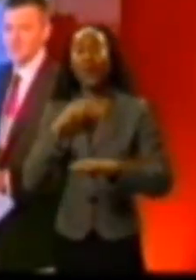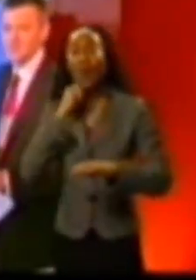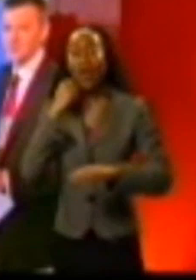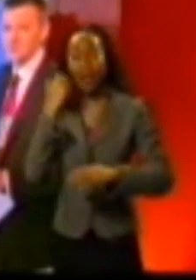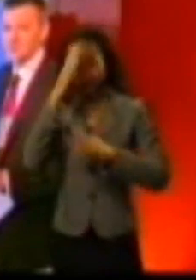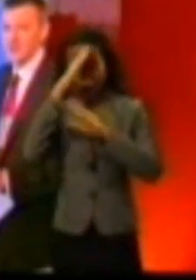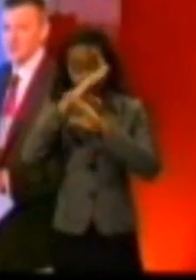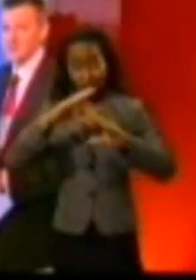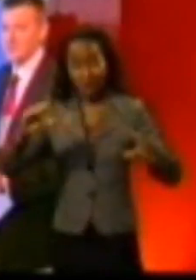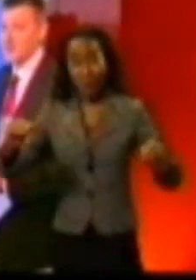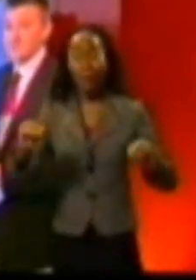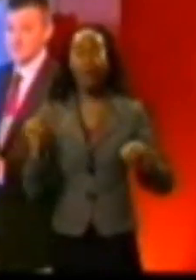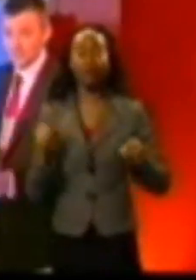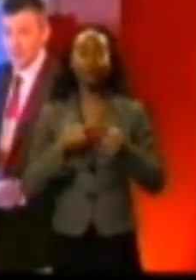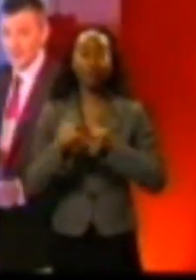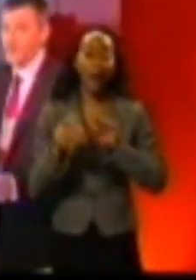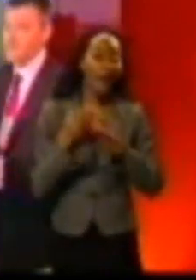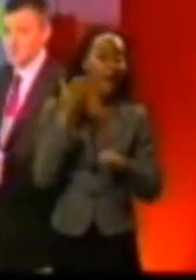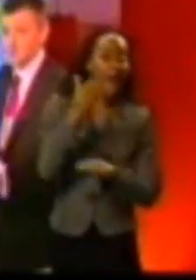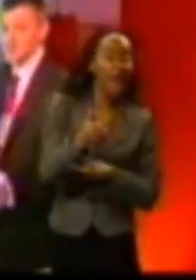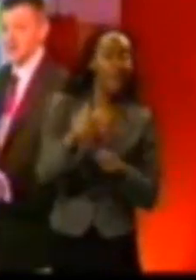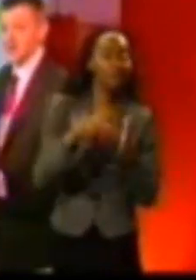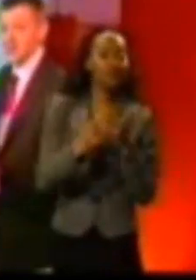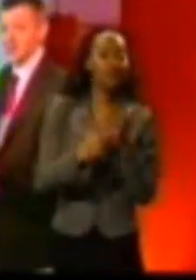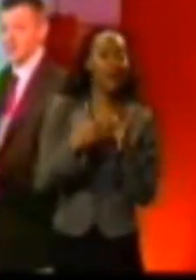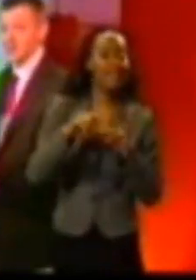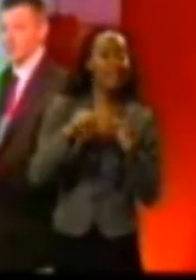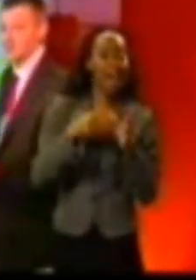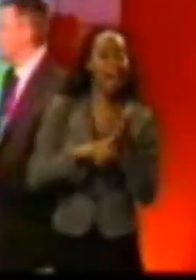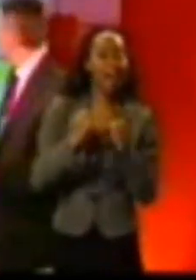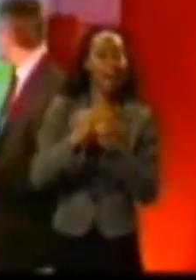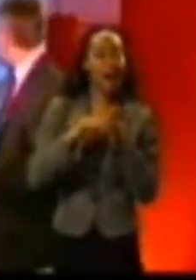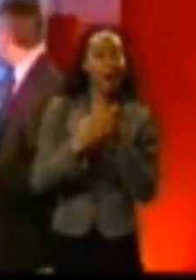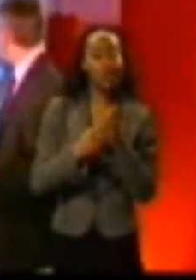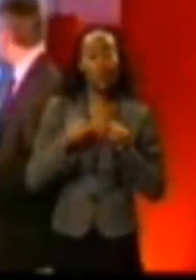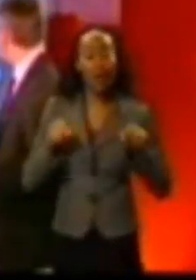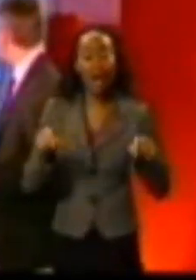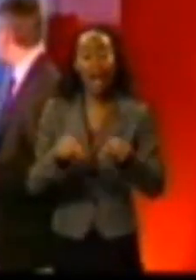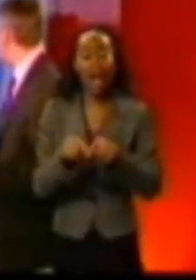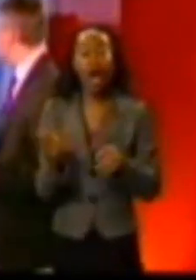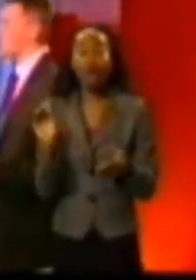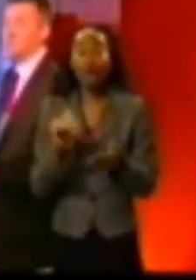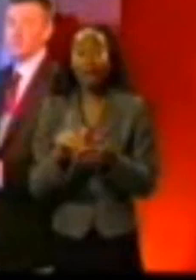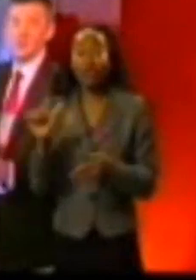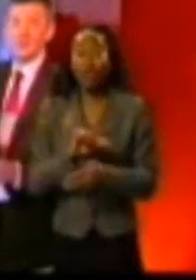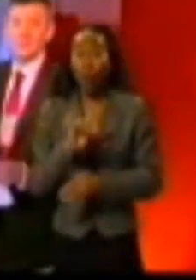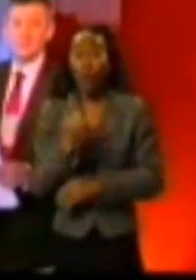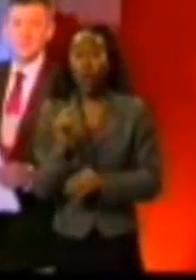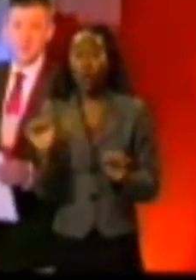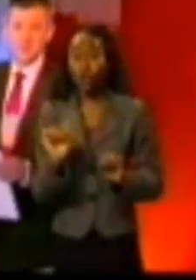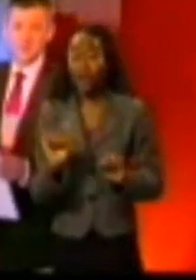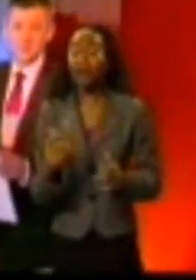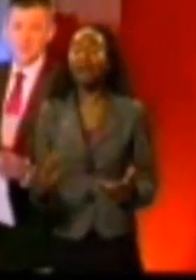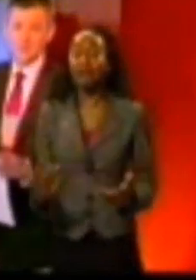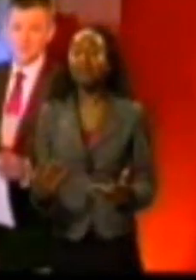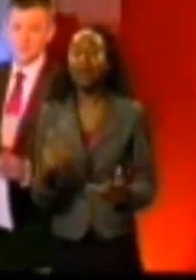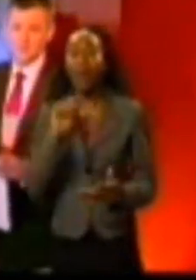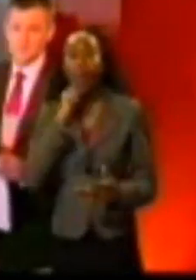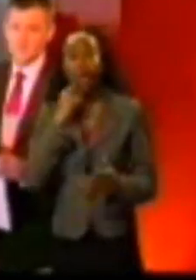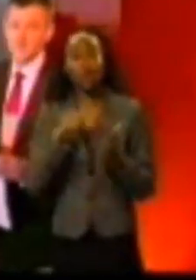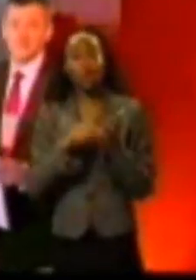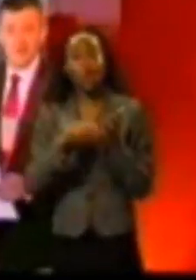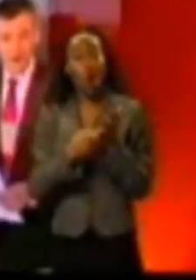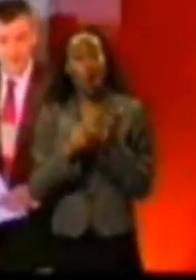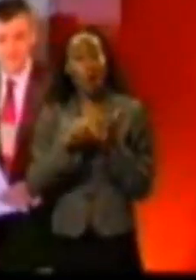forward towards Trafalgar Square. Still not there. They were due there at one o'clock. All of that live. And also, the Turner champion.